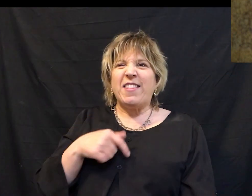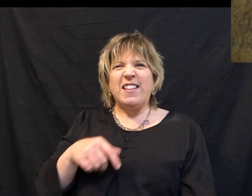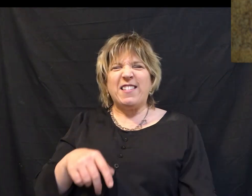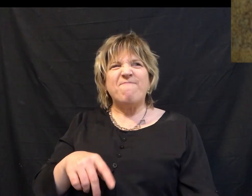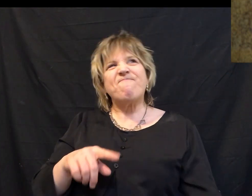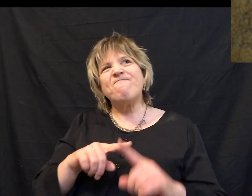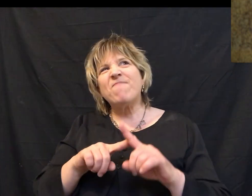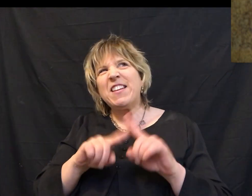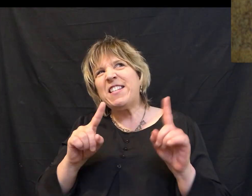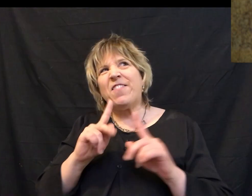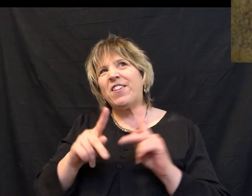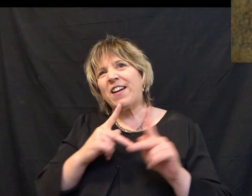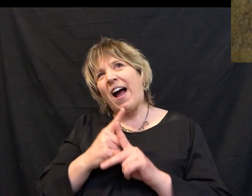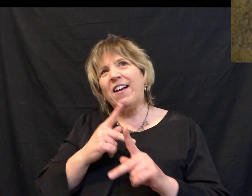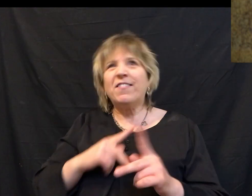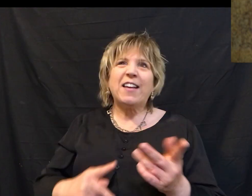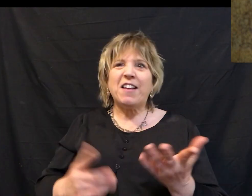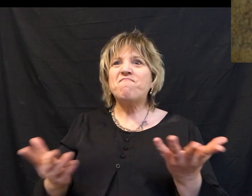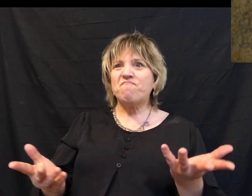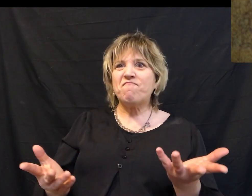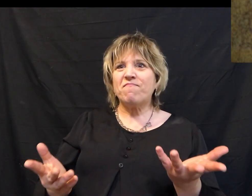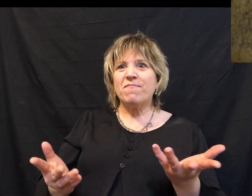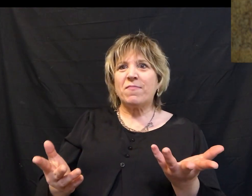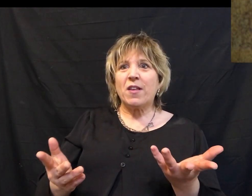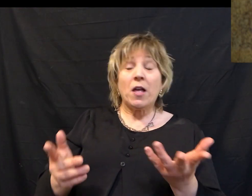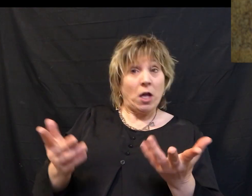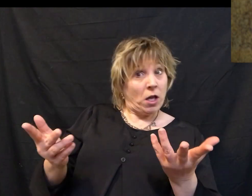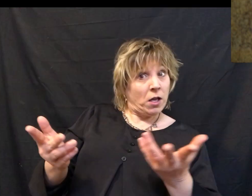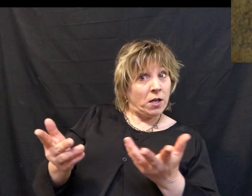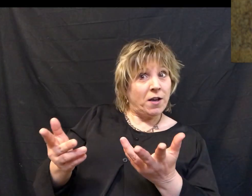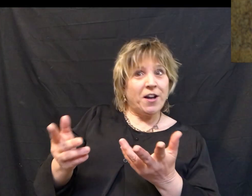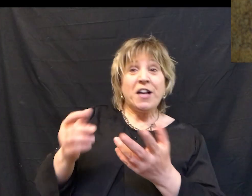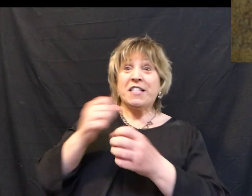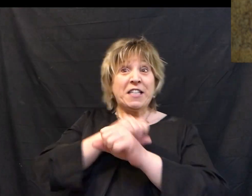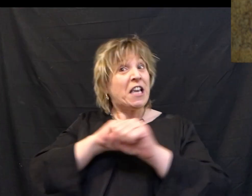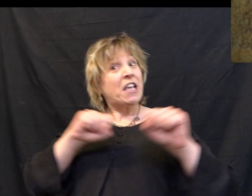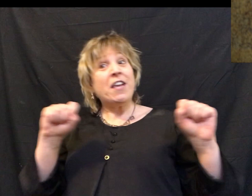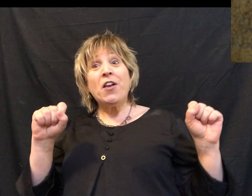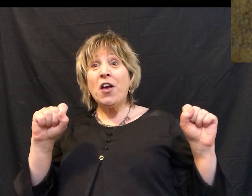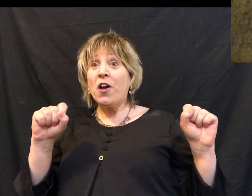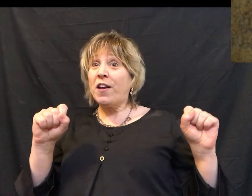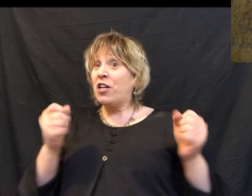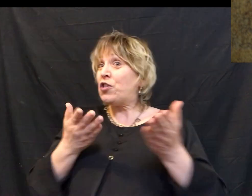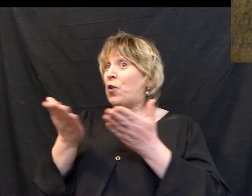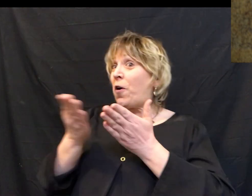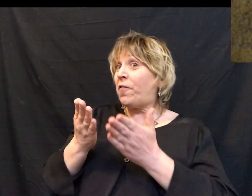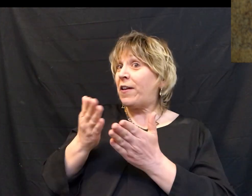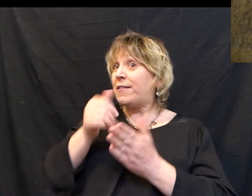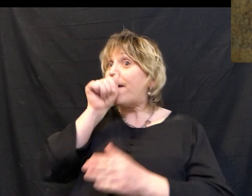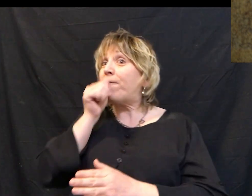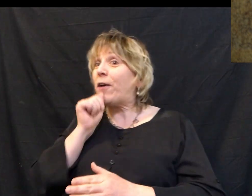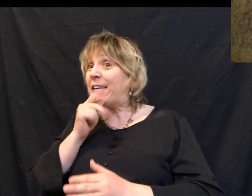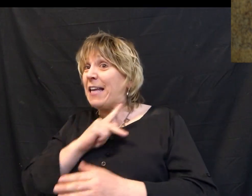what? I can look at this different kind of king, this secure, serving,